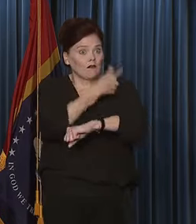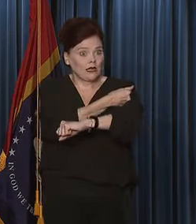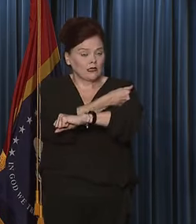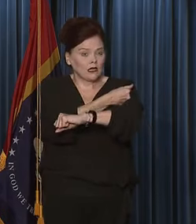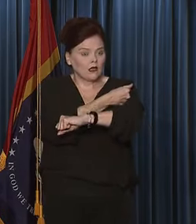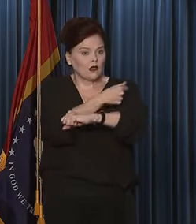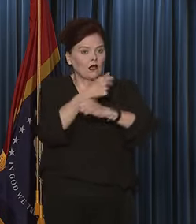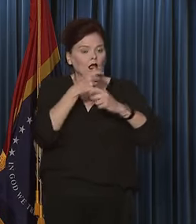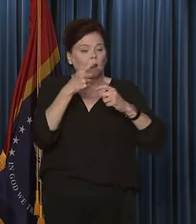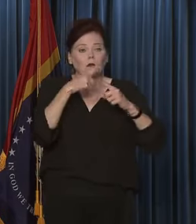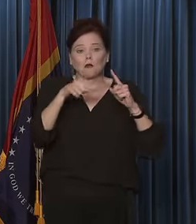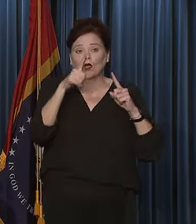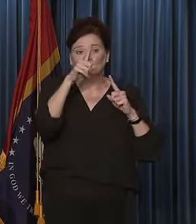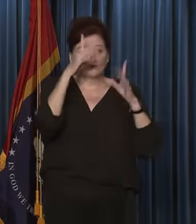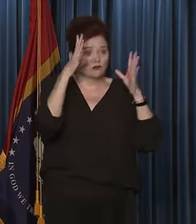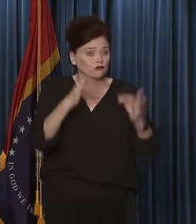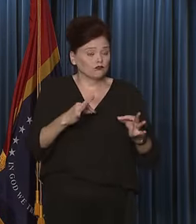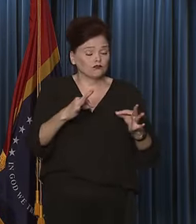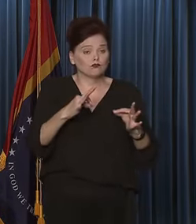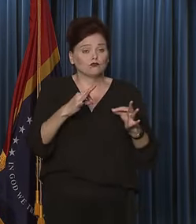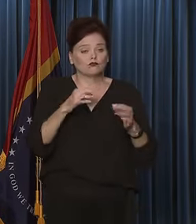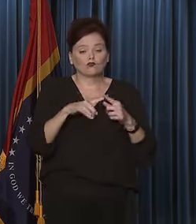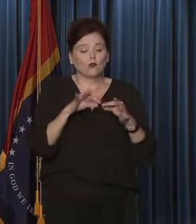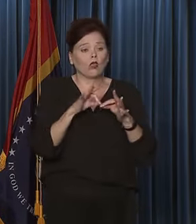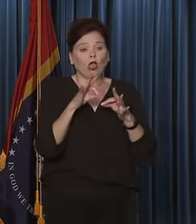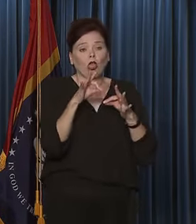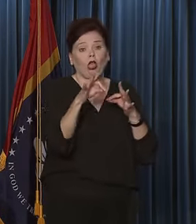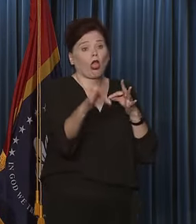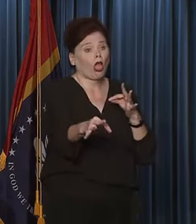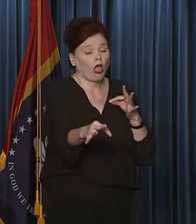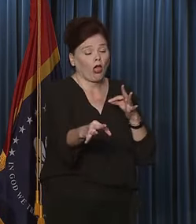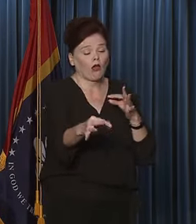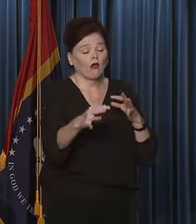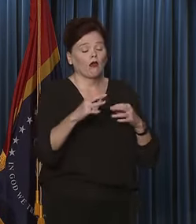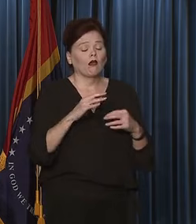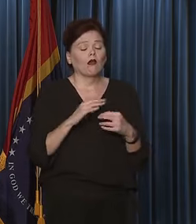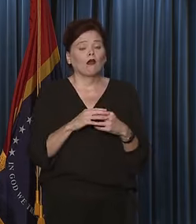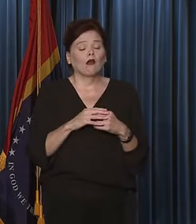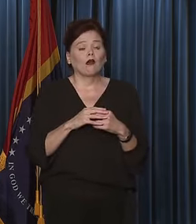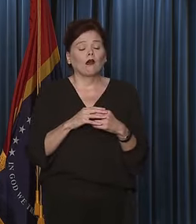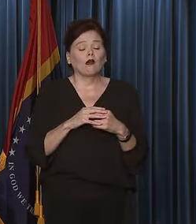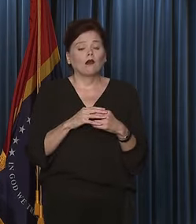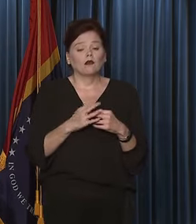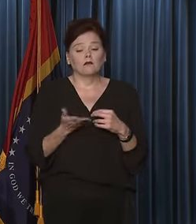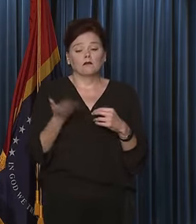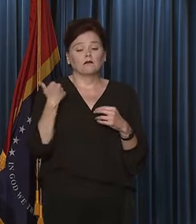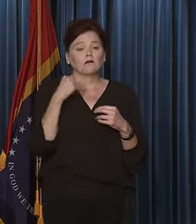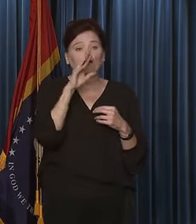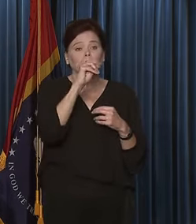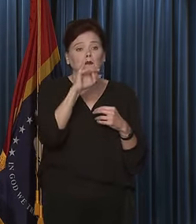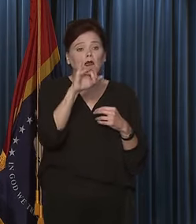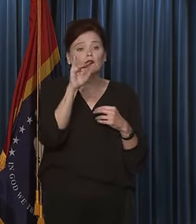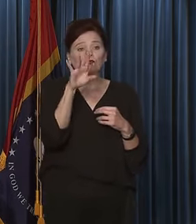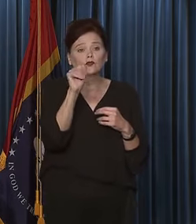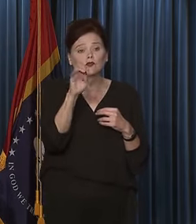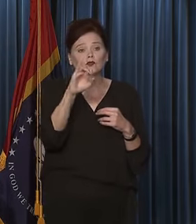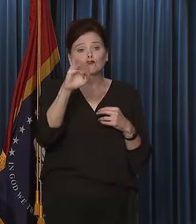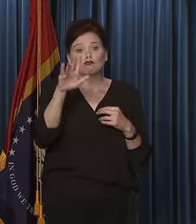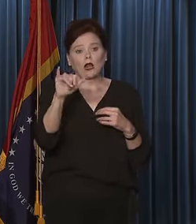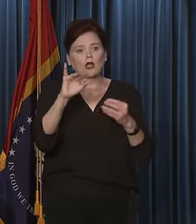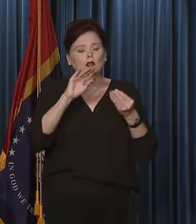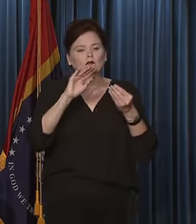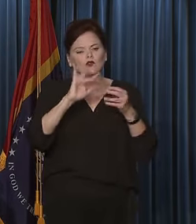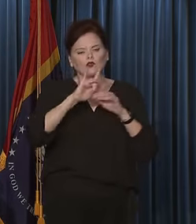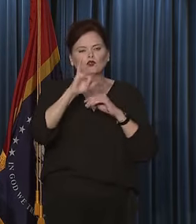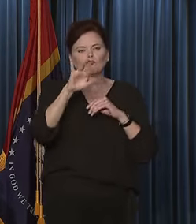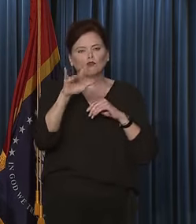they chose to procrastinate to a certain extent because back in May and June and July, the numbers were – or